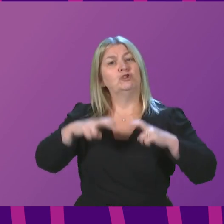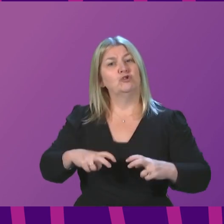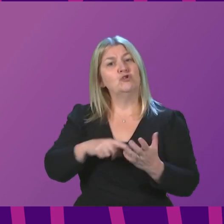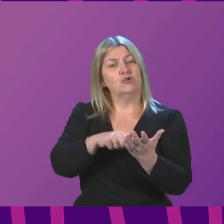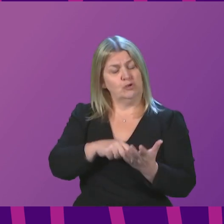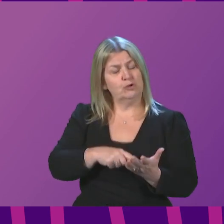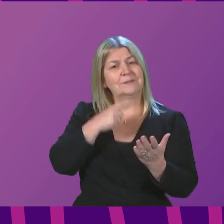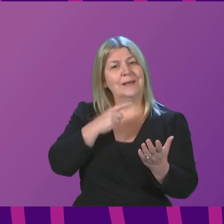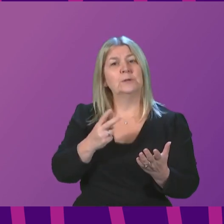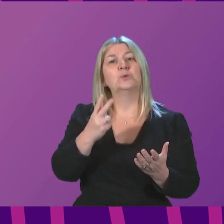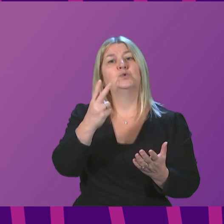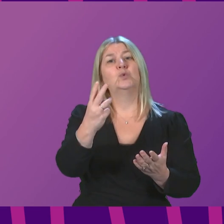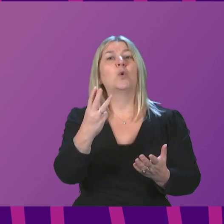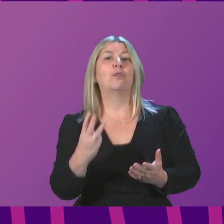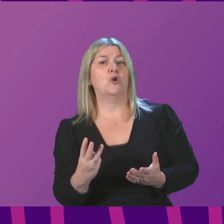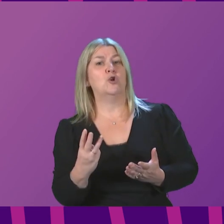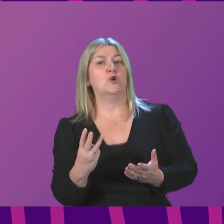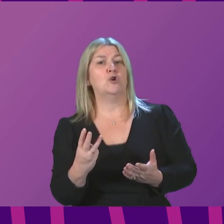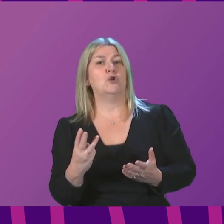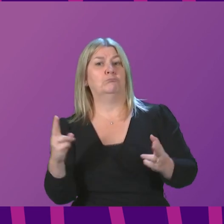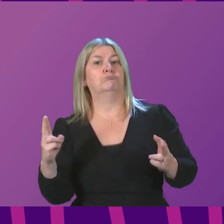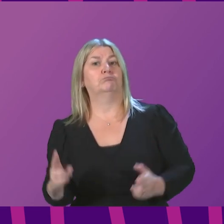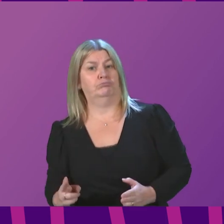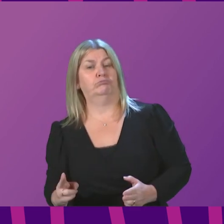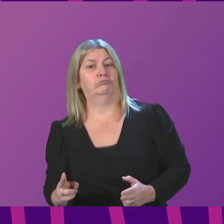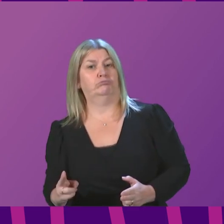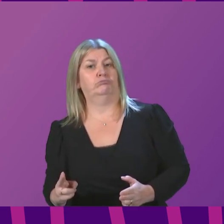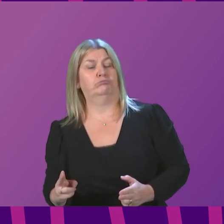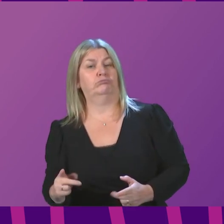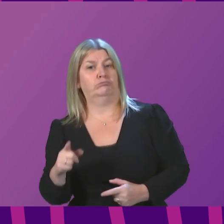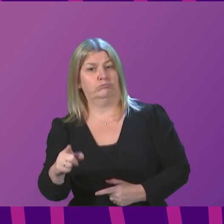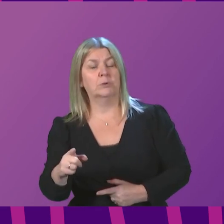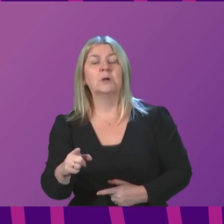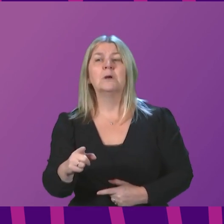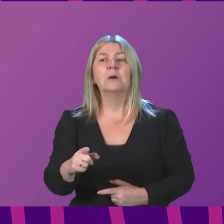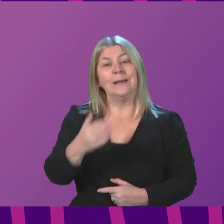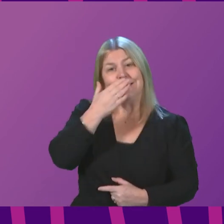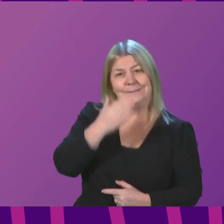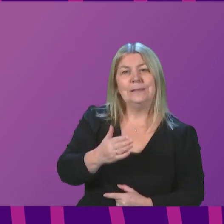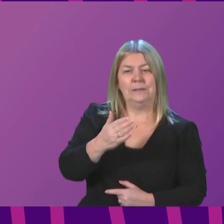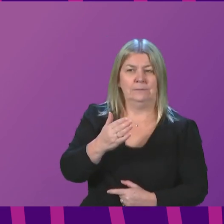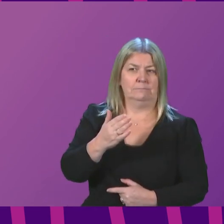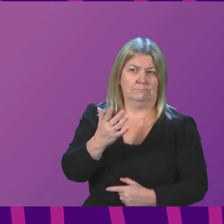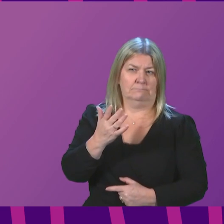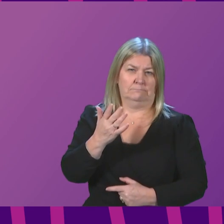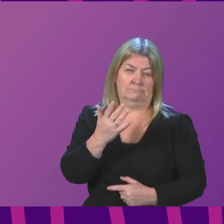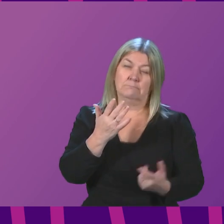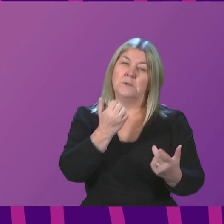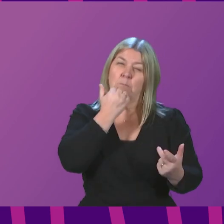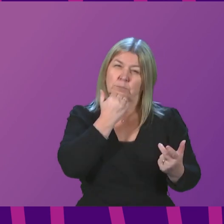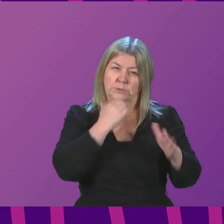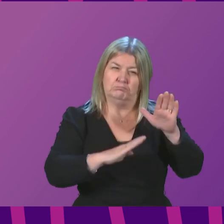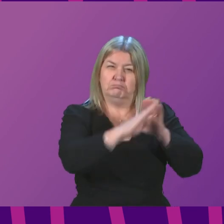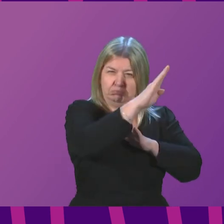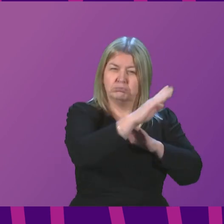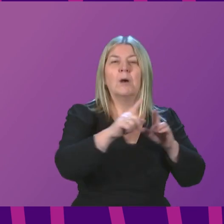reduction in the risk of COVID-19 normalisation for those with Omicron, although it looks as though there will be a far greater number of cases. How have